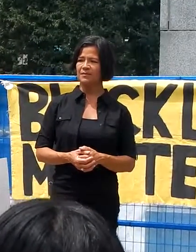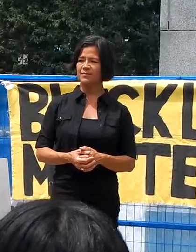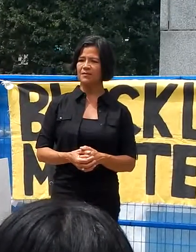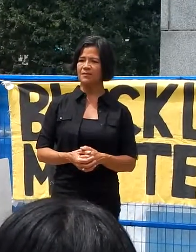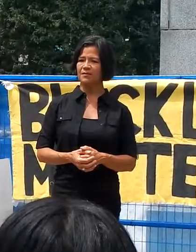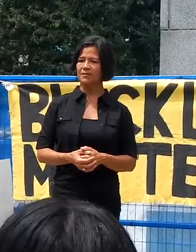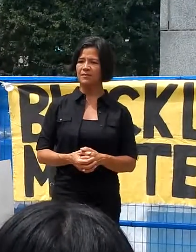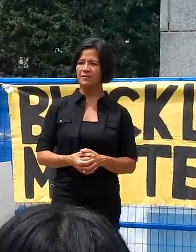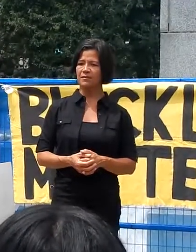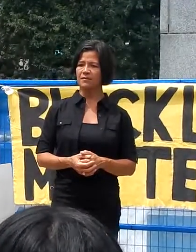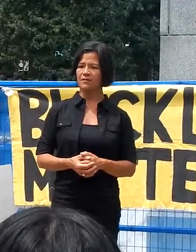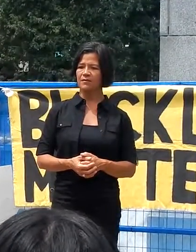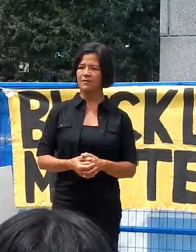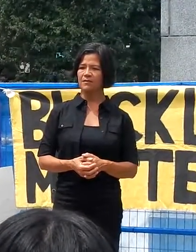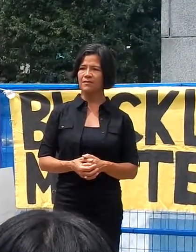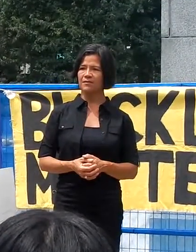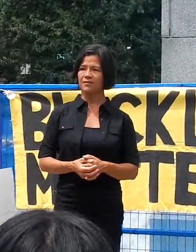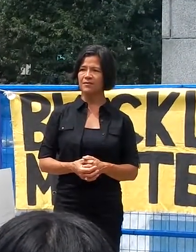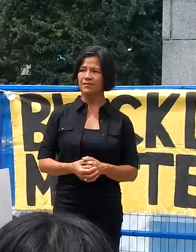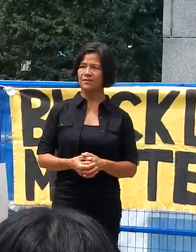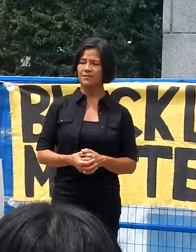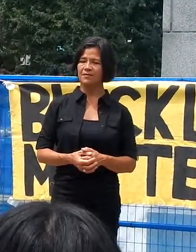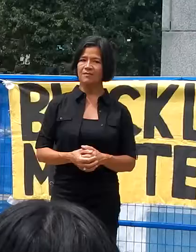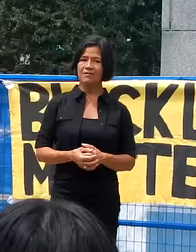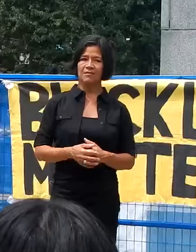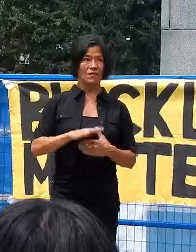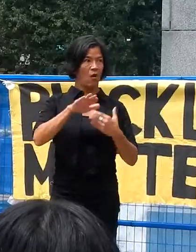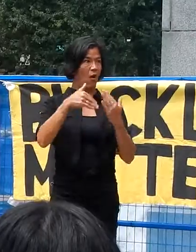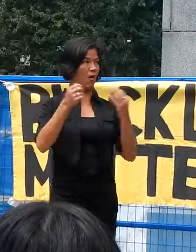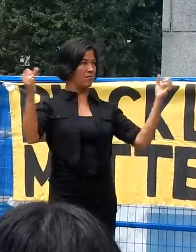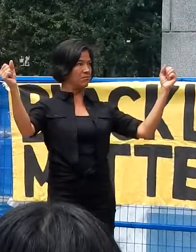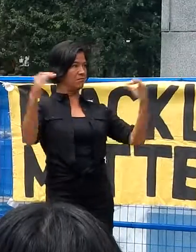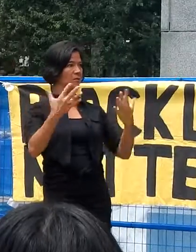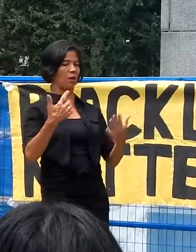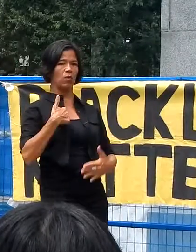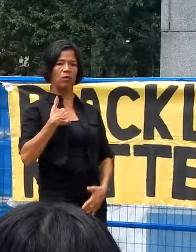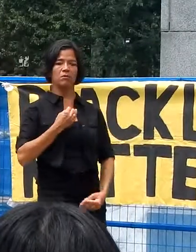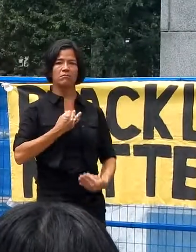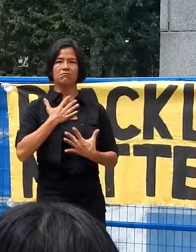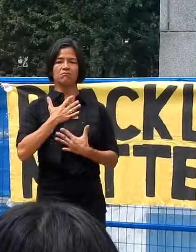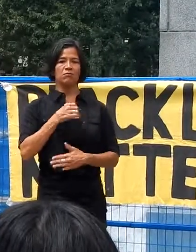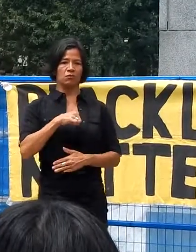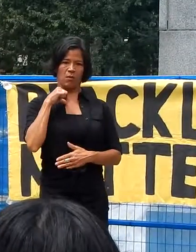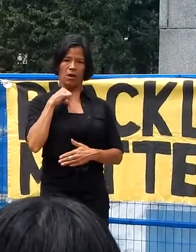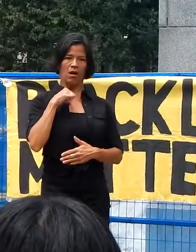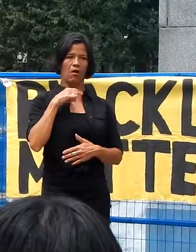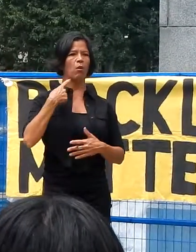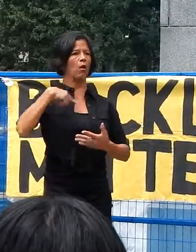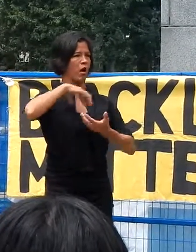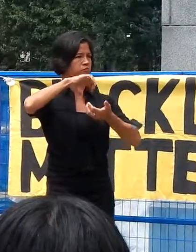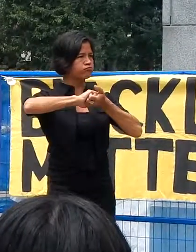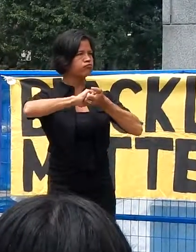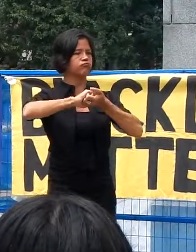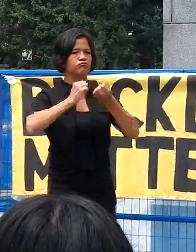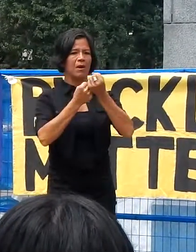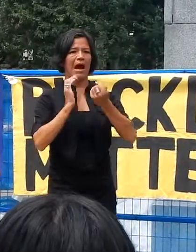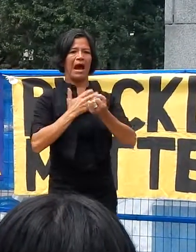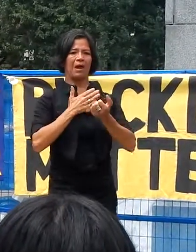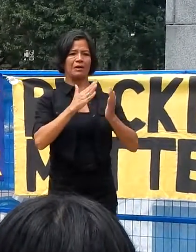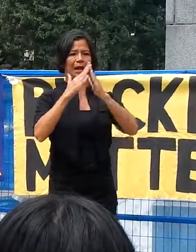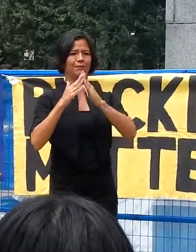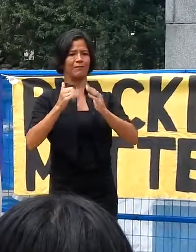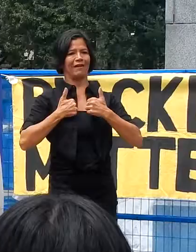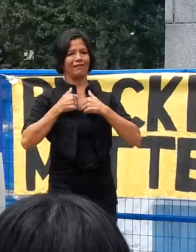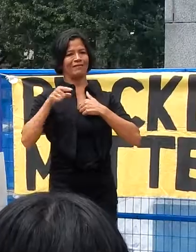I am so proud of everyone who made it here to be in solidarity with our neighbor in the South. Thank you again.